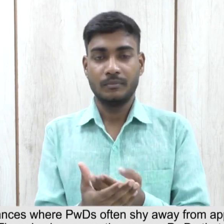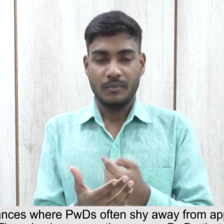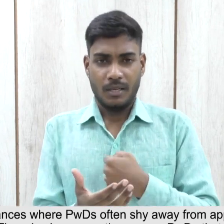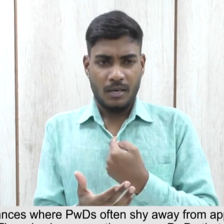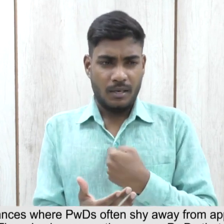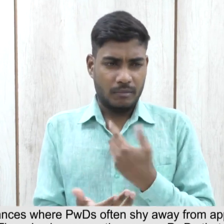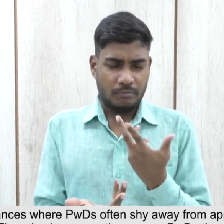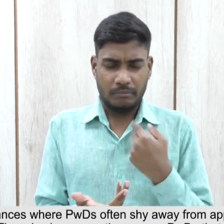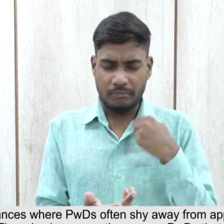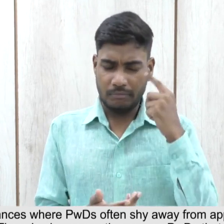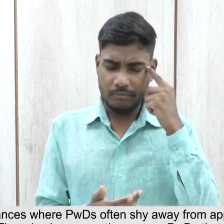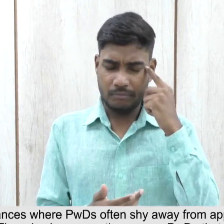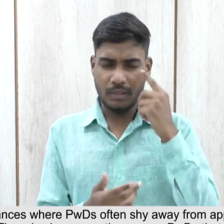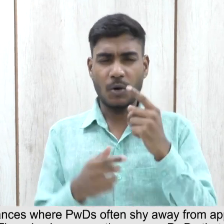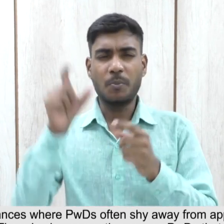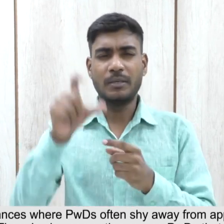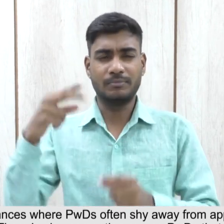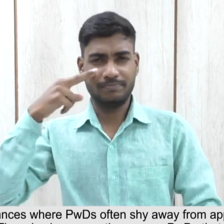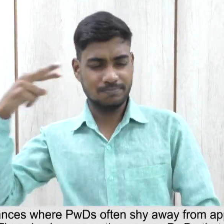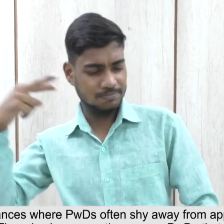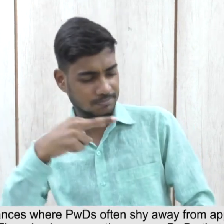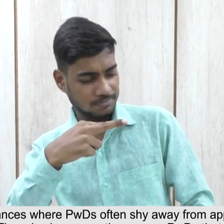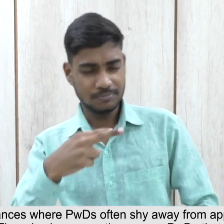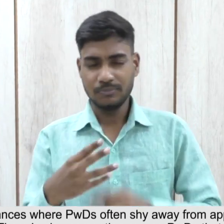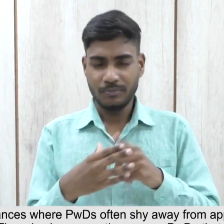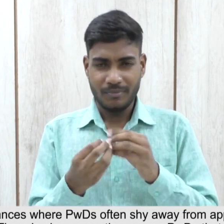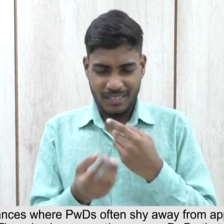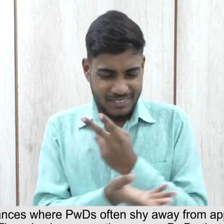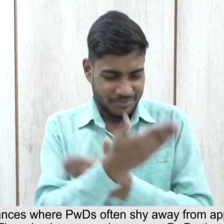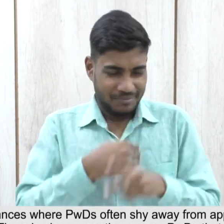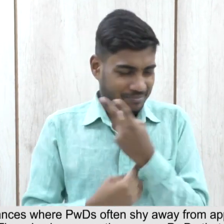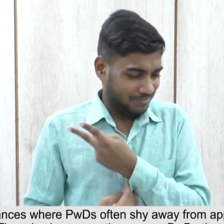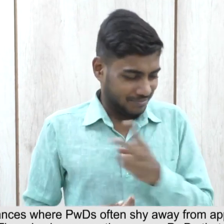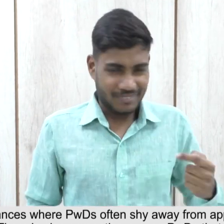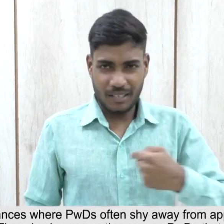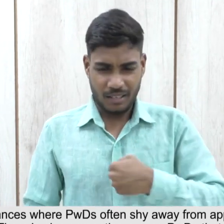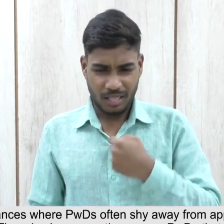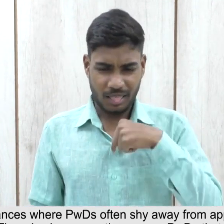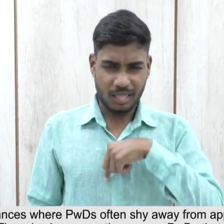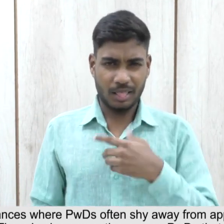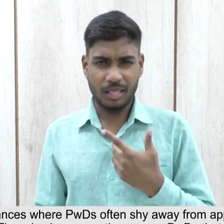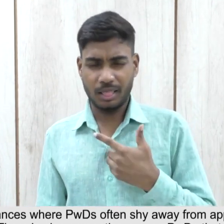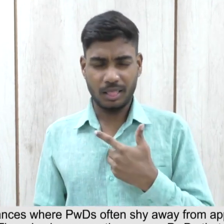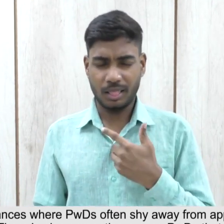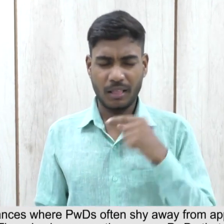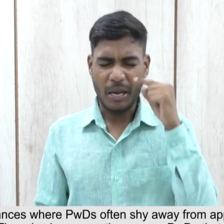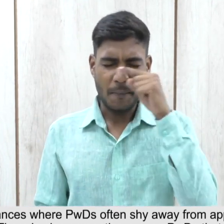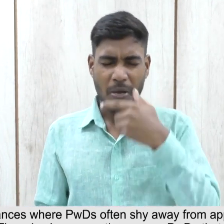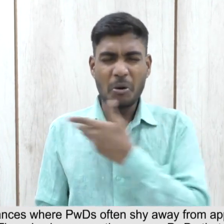often shy away from applying for certain jobs fearing social stigma 8